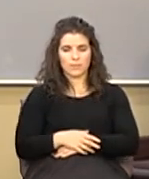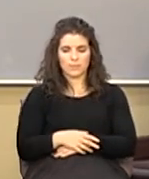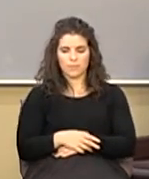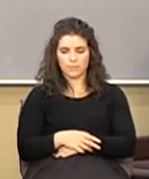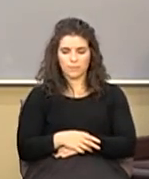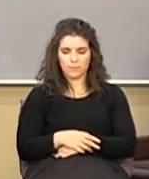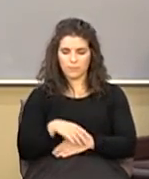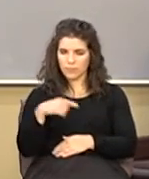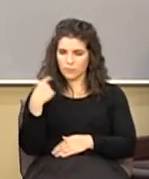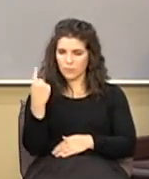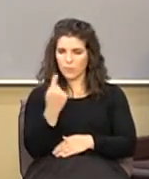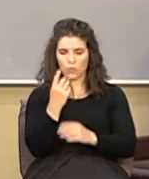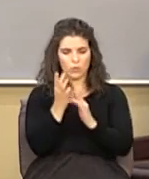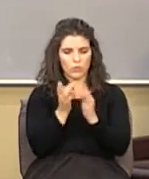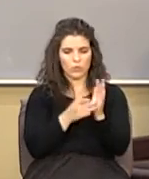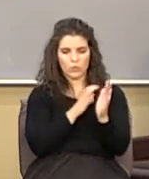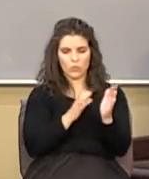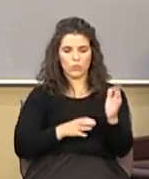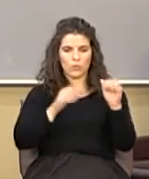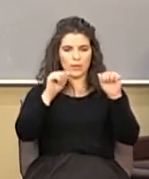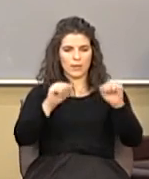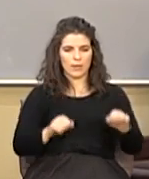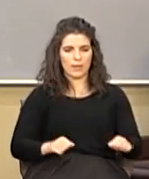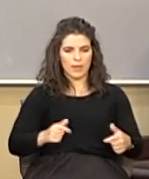only Jesus Christ can live his life